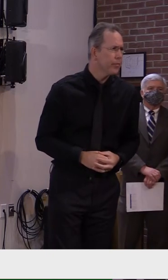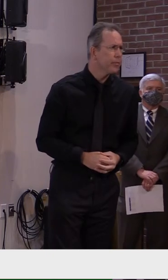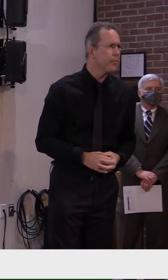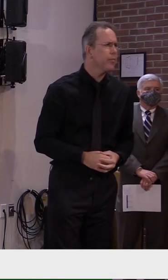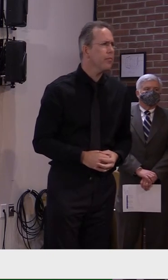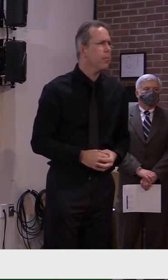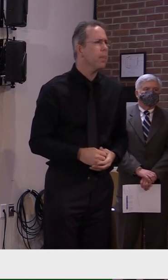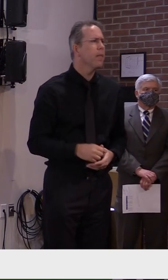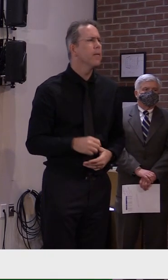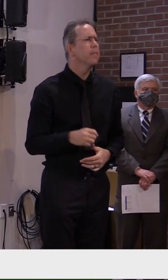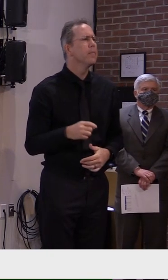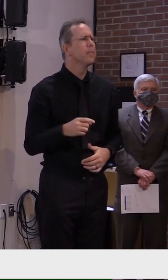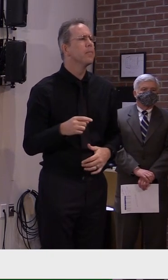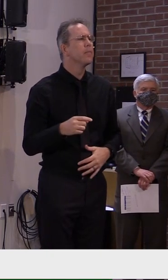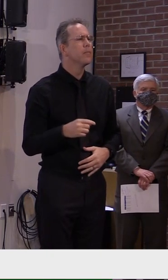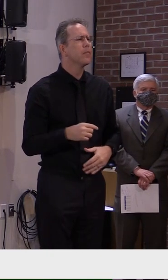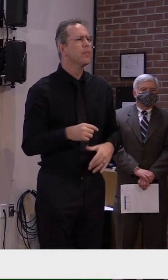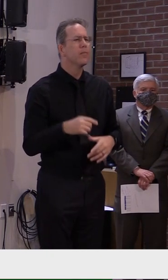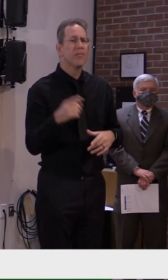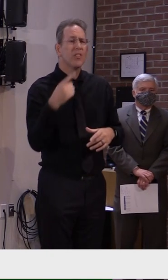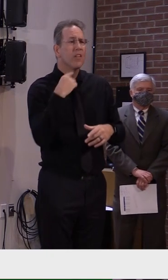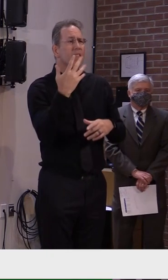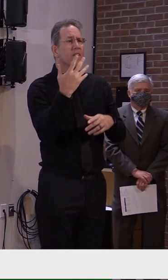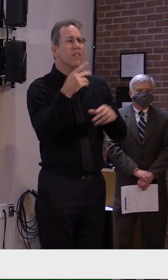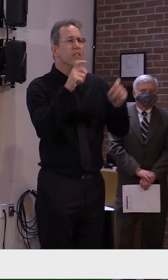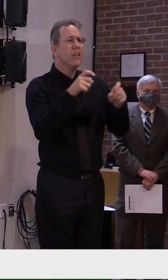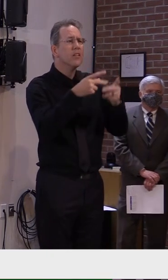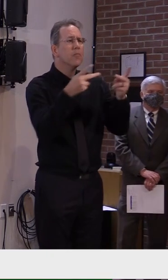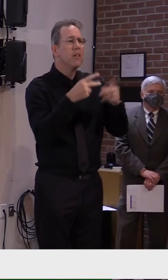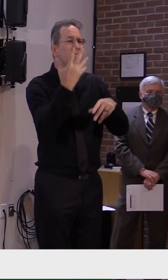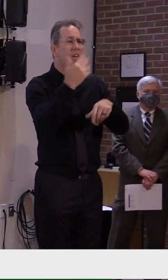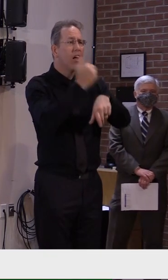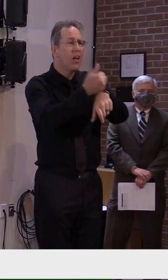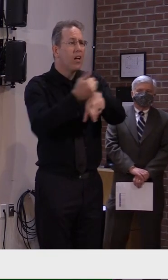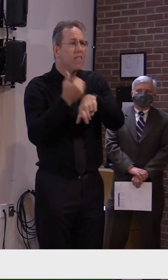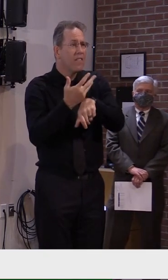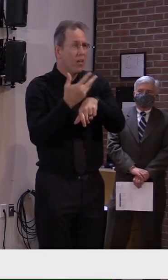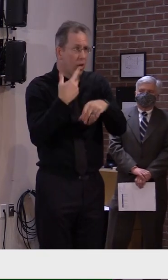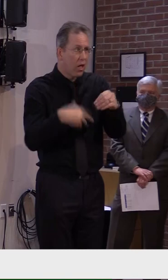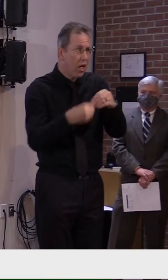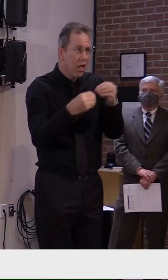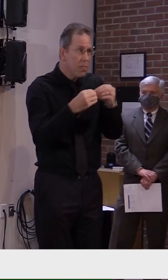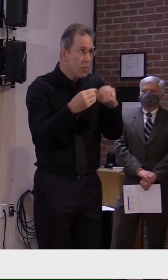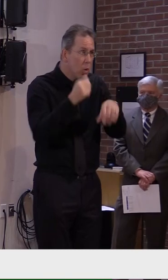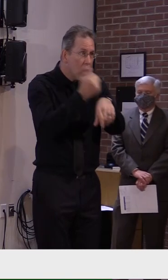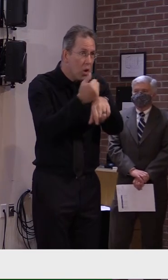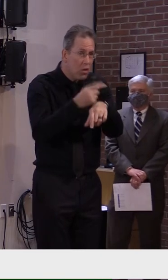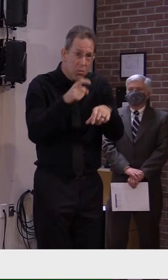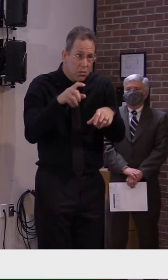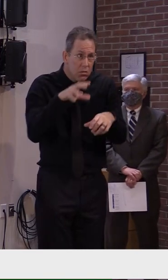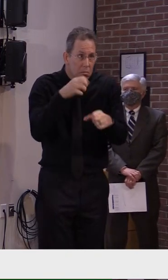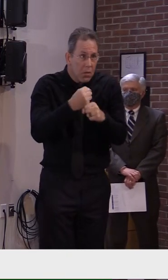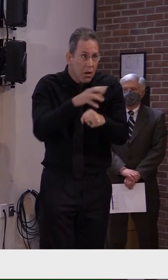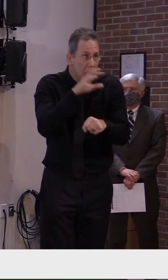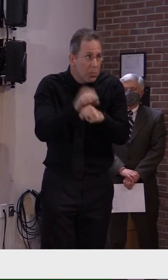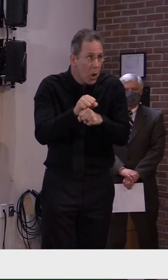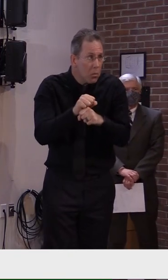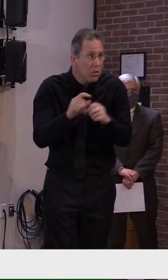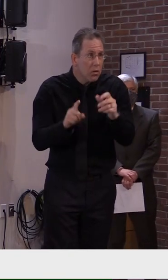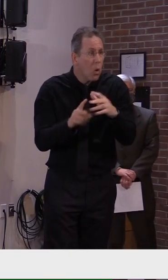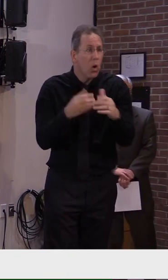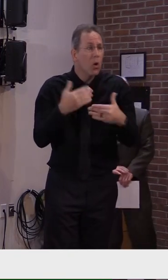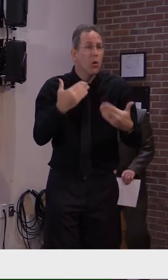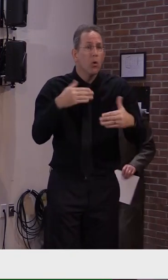I guess just kind of talk a little bit more. mean, you know, do you have to have an appointment? Can you walk up? How much does it cost? I'm going to have